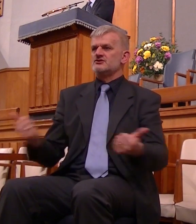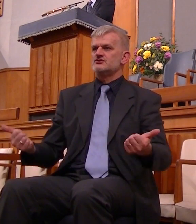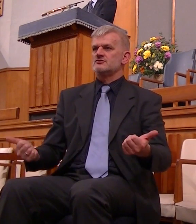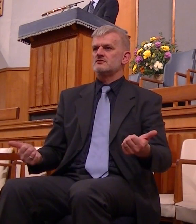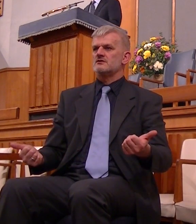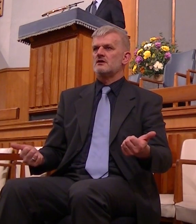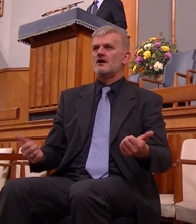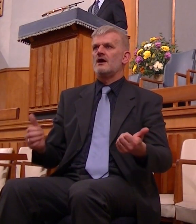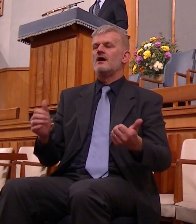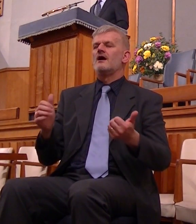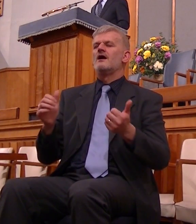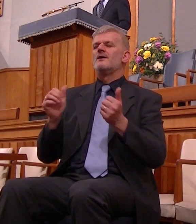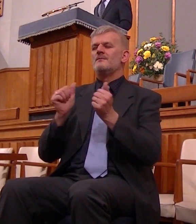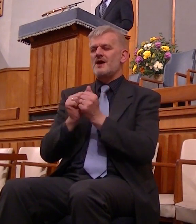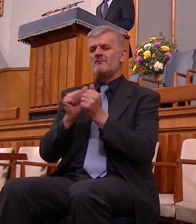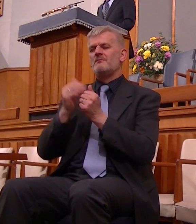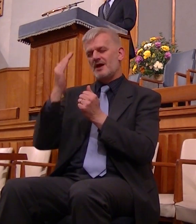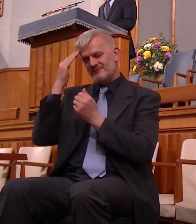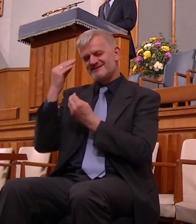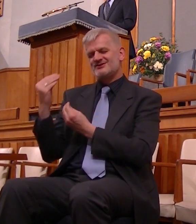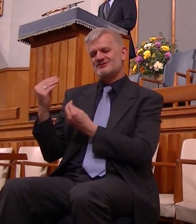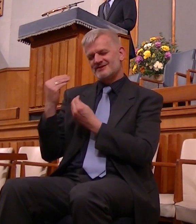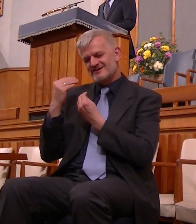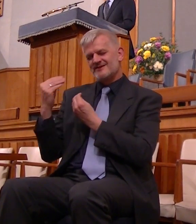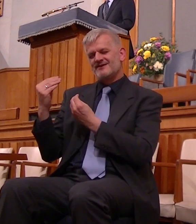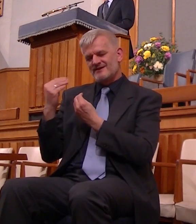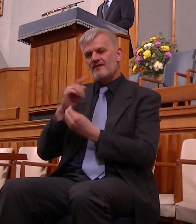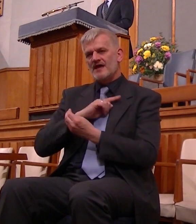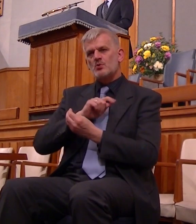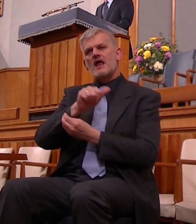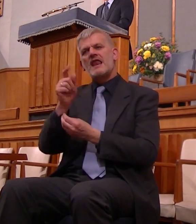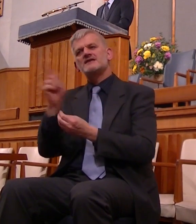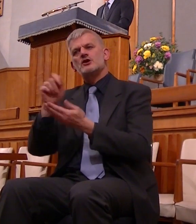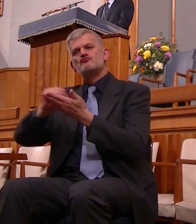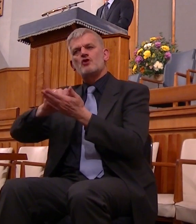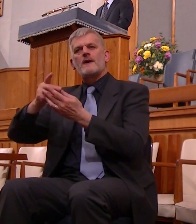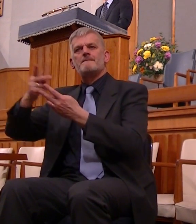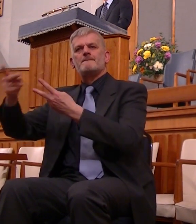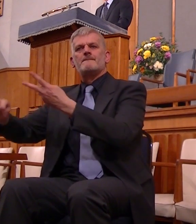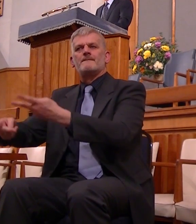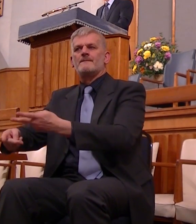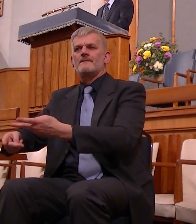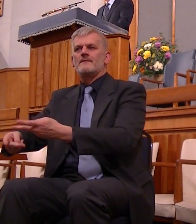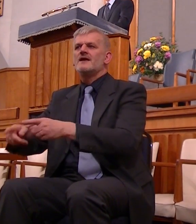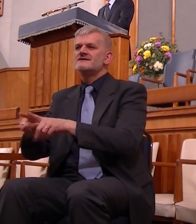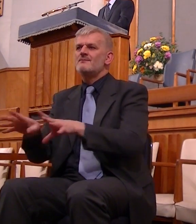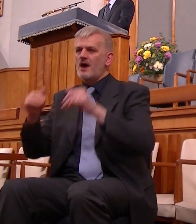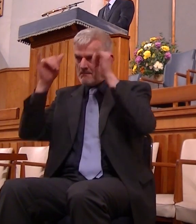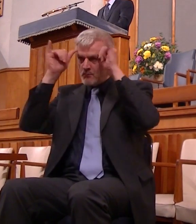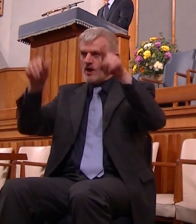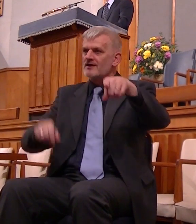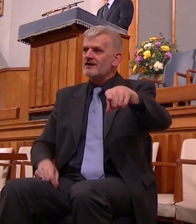moved him and that's what is referred to in this passage the untamed bullock is